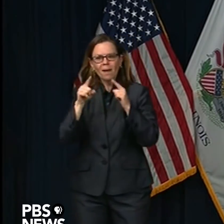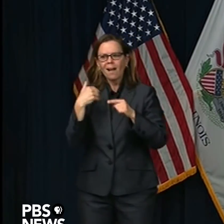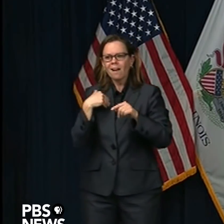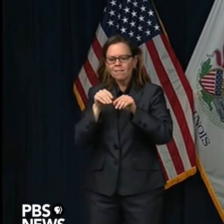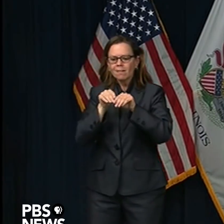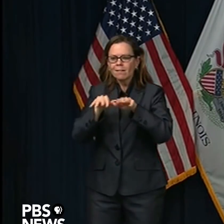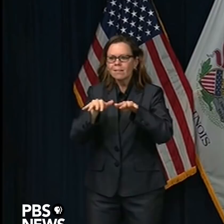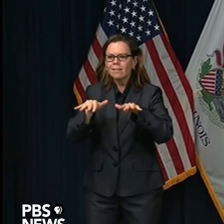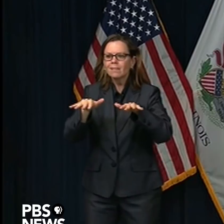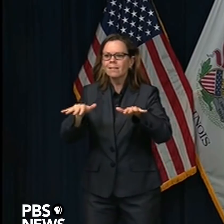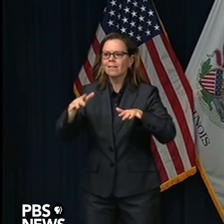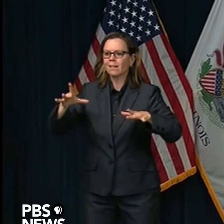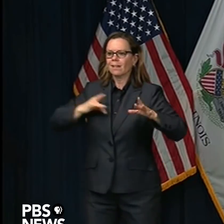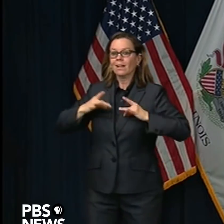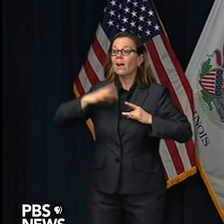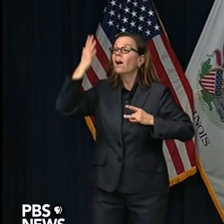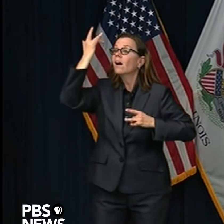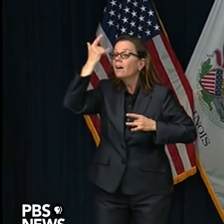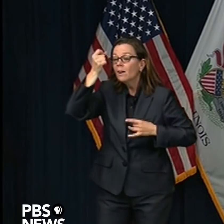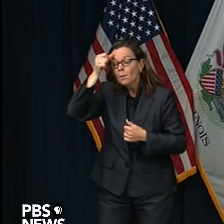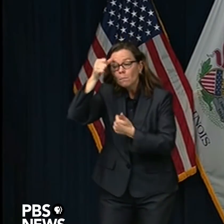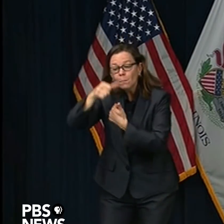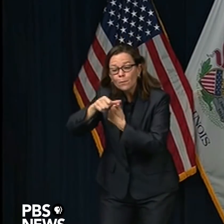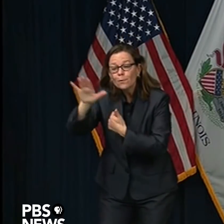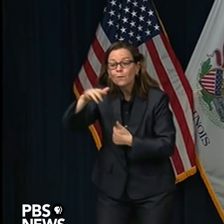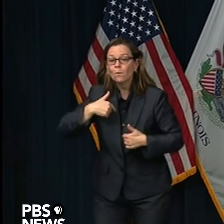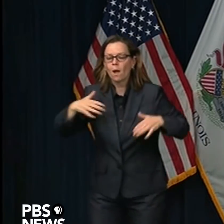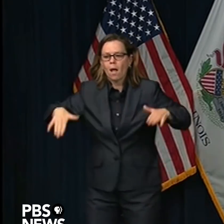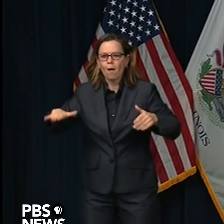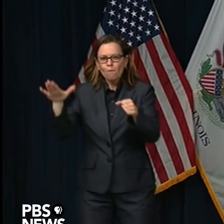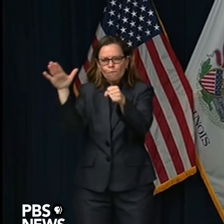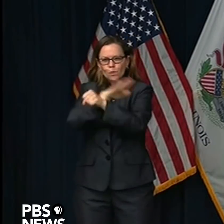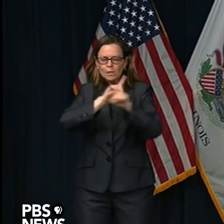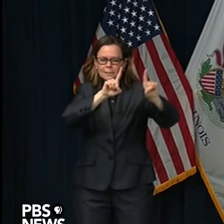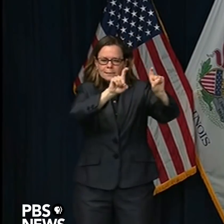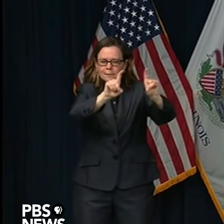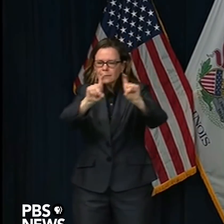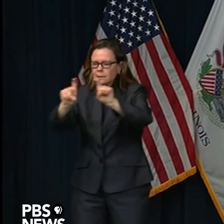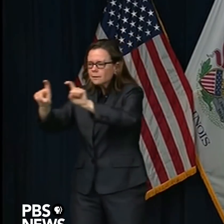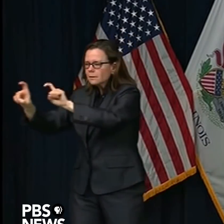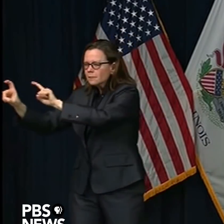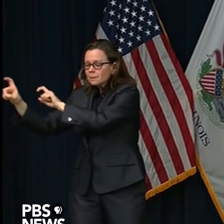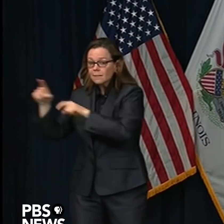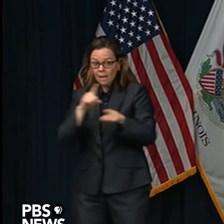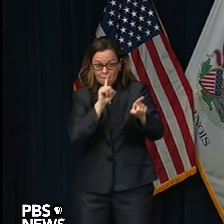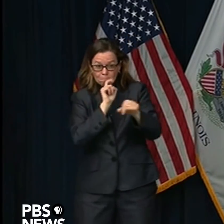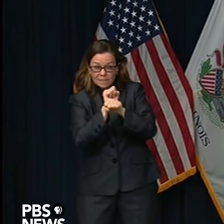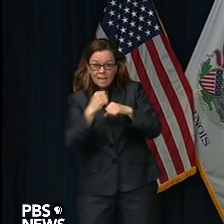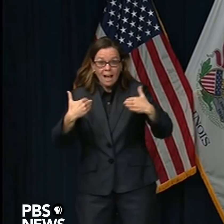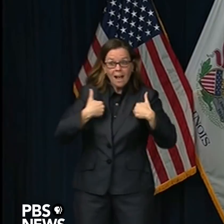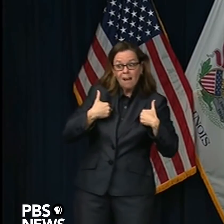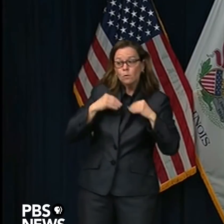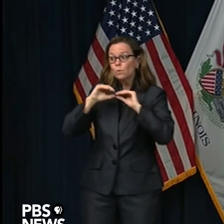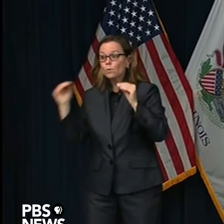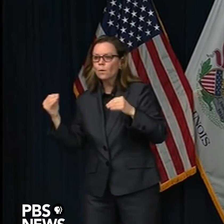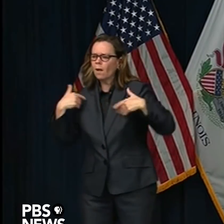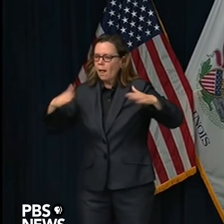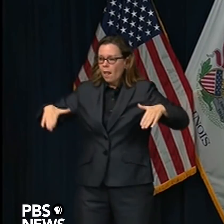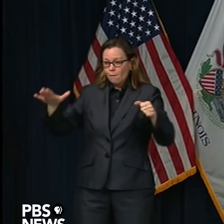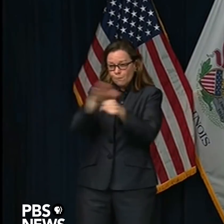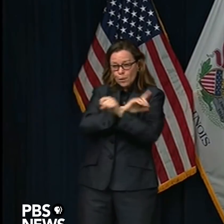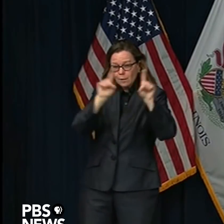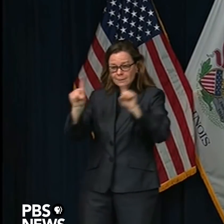tested and confirmed. Again, you know, working as hard as we can to get those testing numbers up and increasing that capacity. But nevertheless,